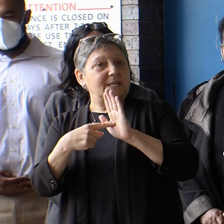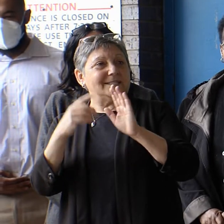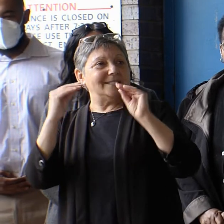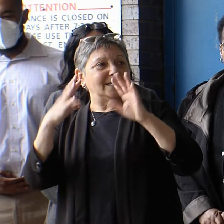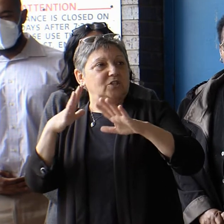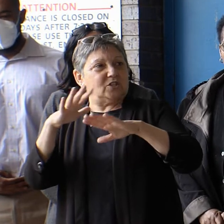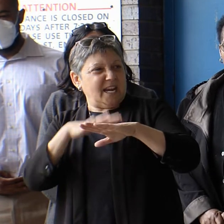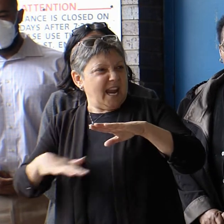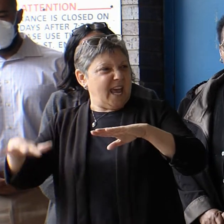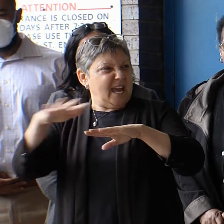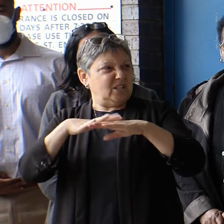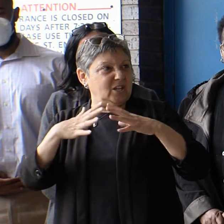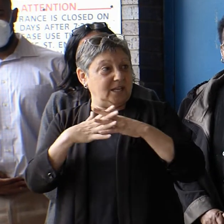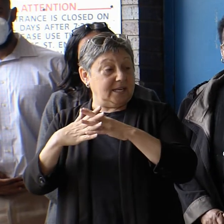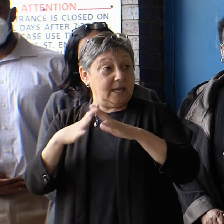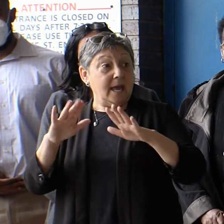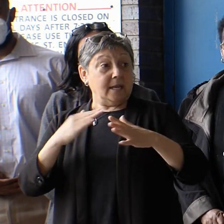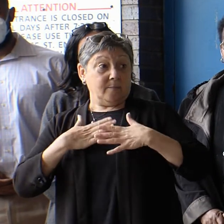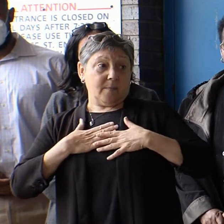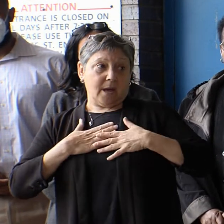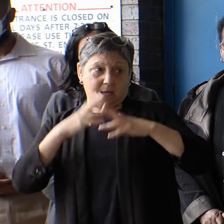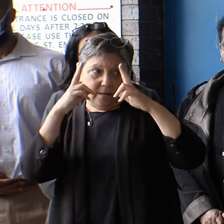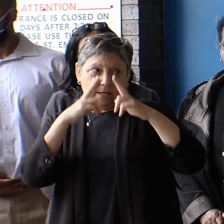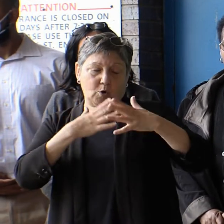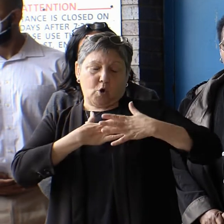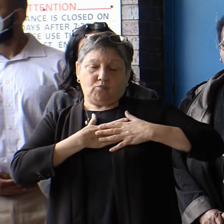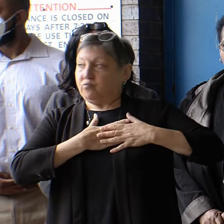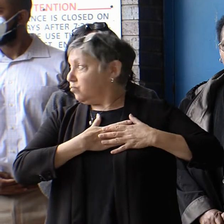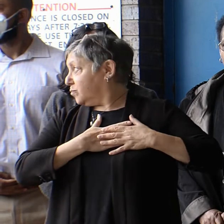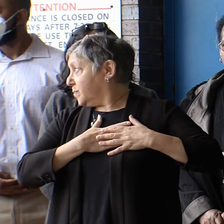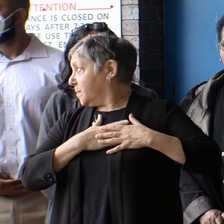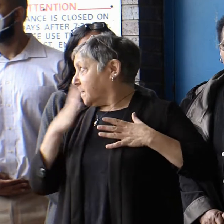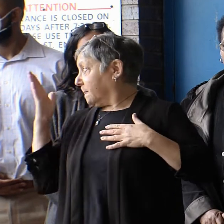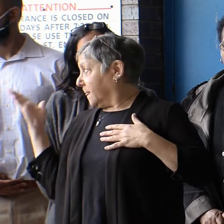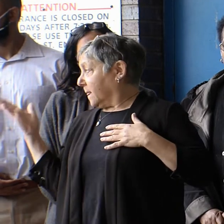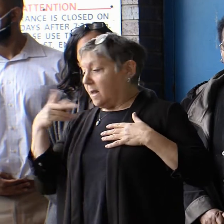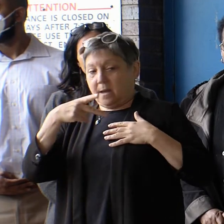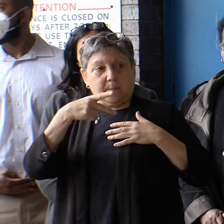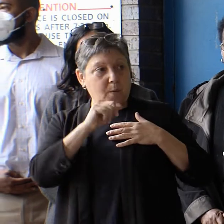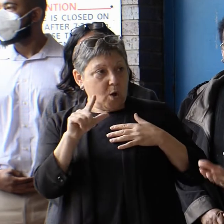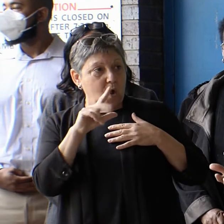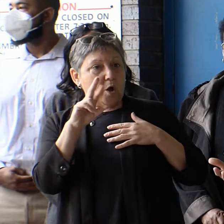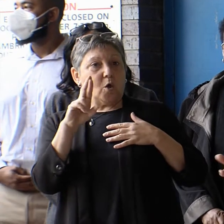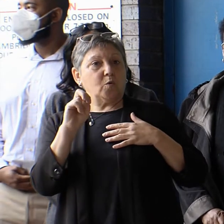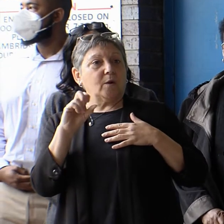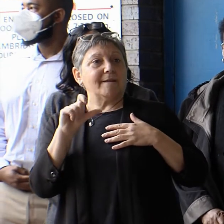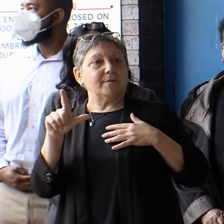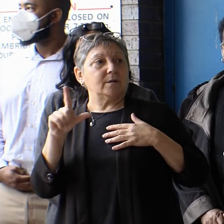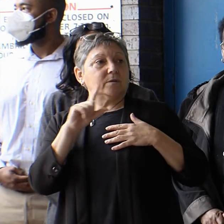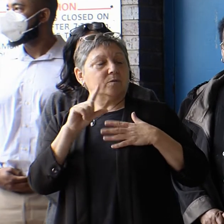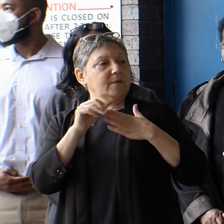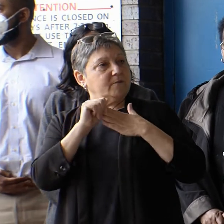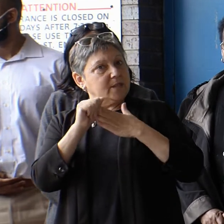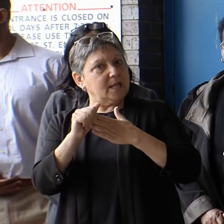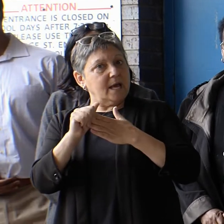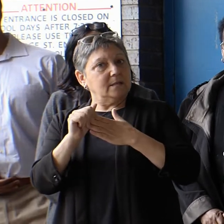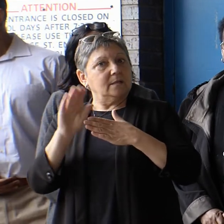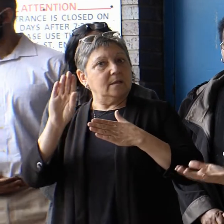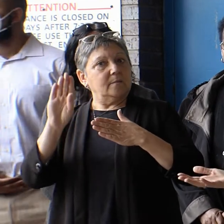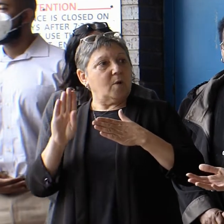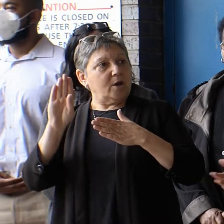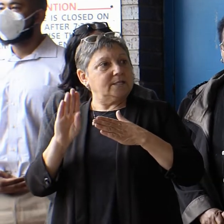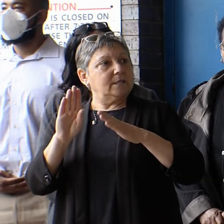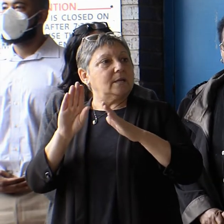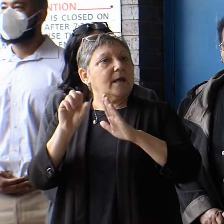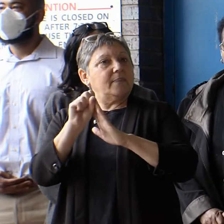mentor of mine in the education space, Paul Revel, who has led and served this Commonwealth in a way that has